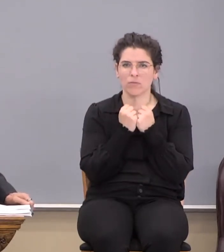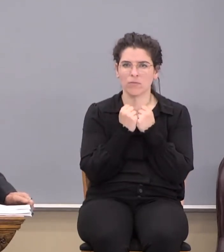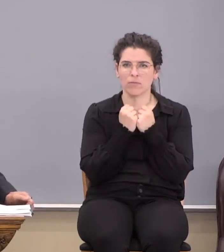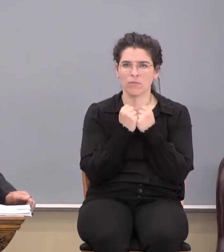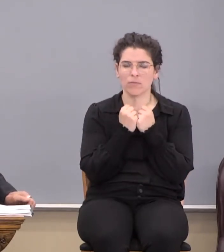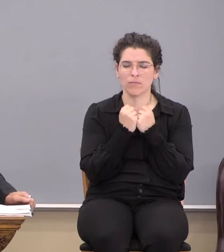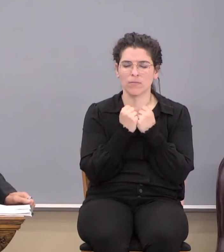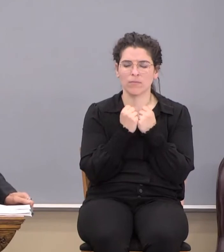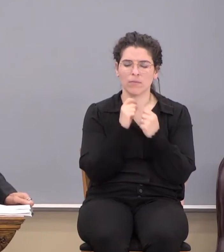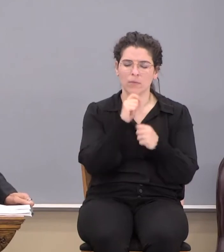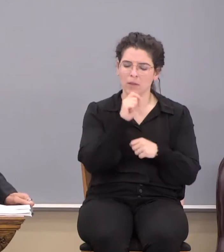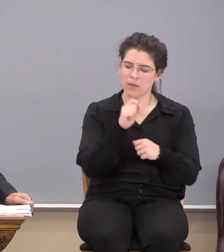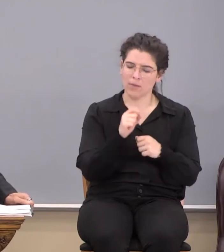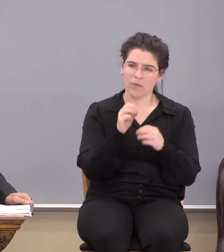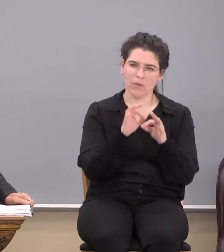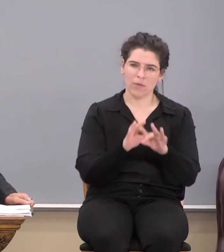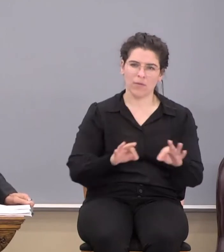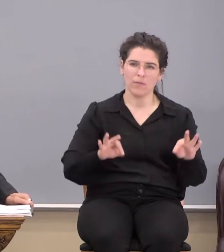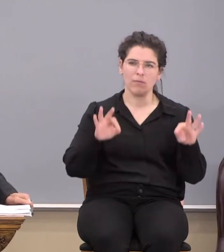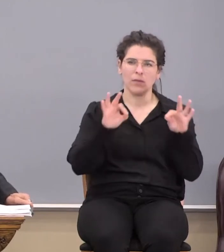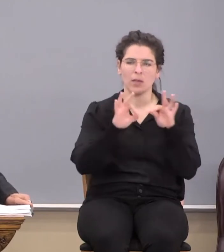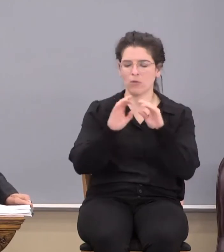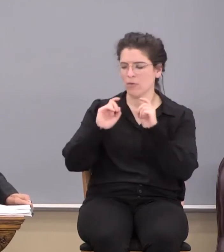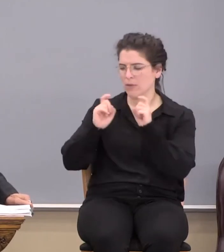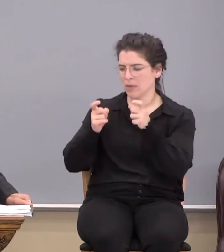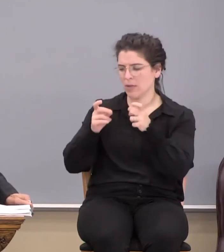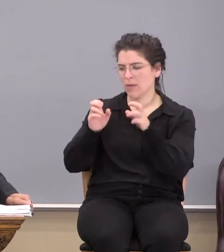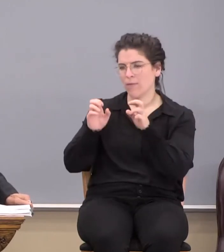and therefore the value of the giver.